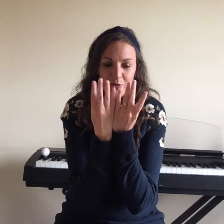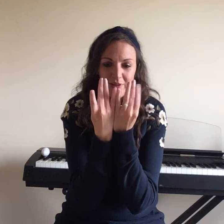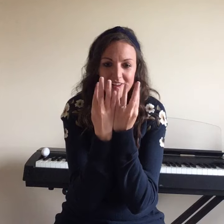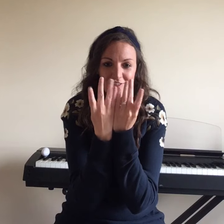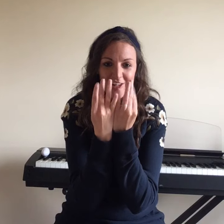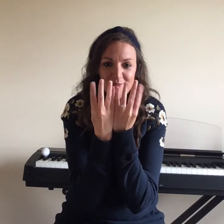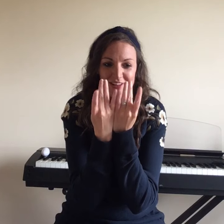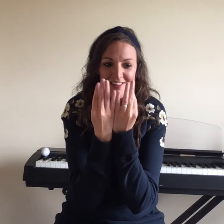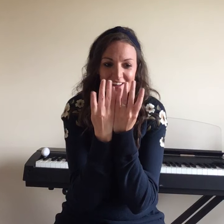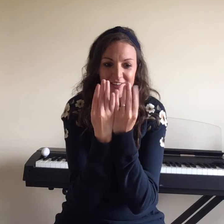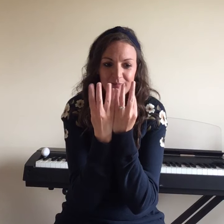make the flames like that.